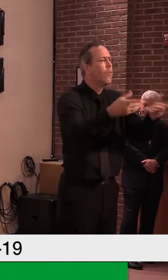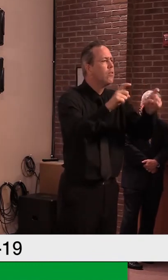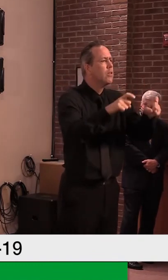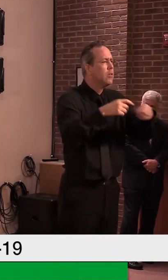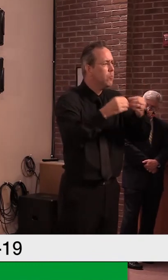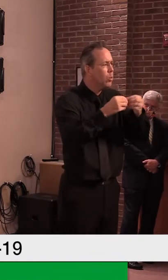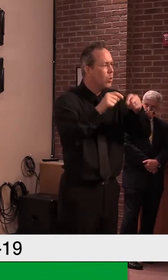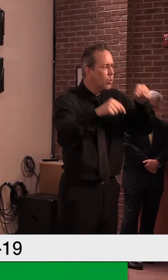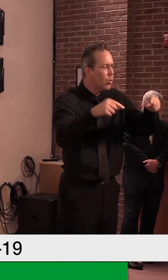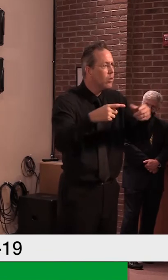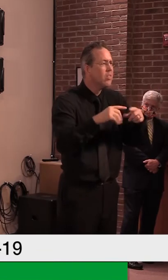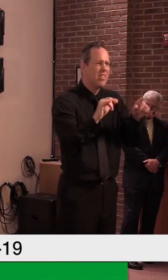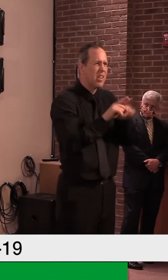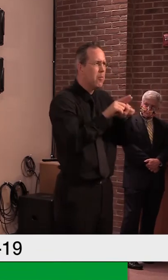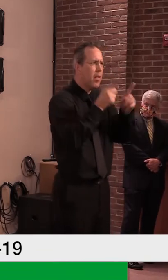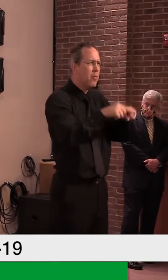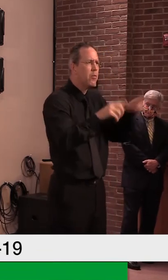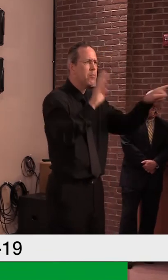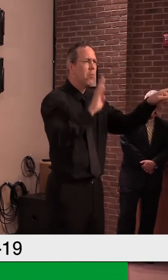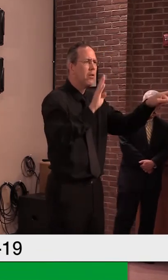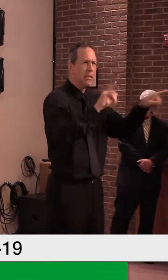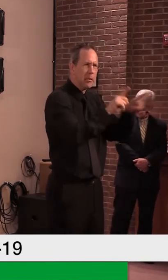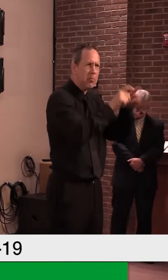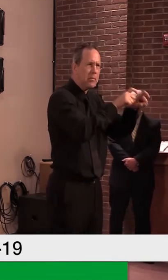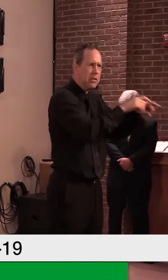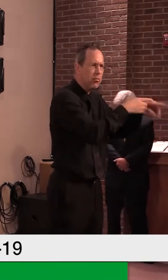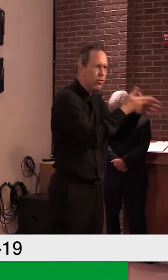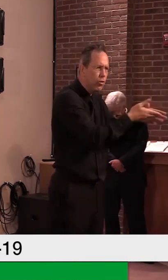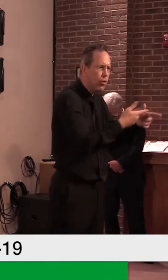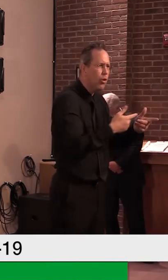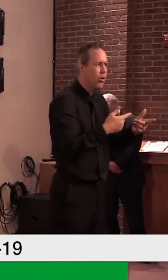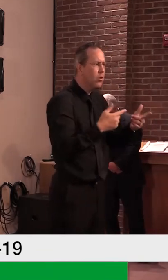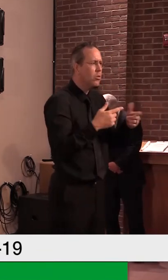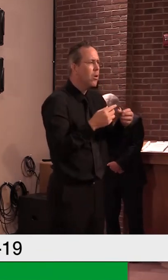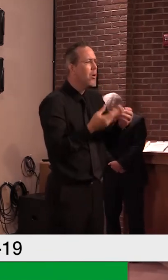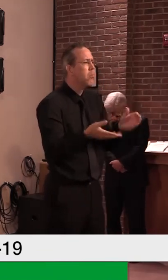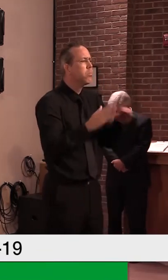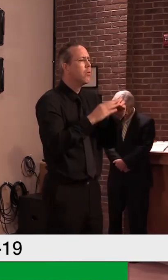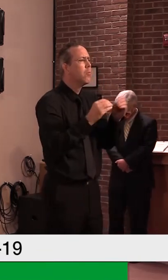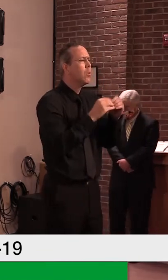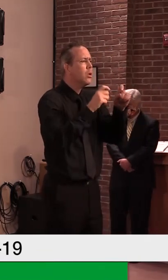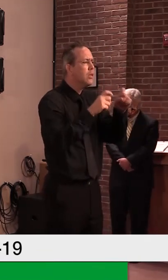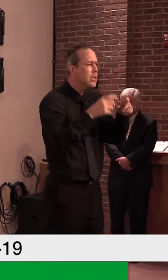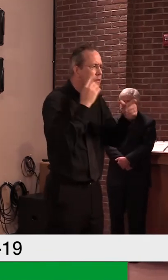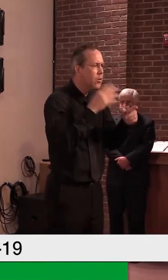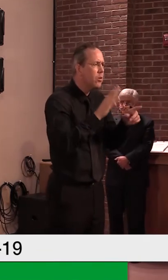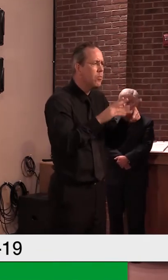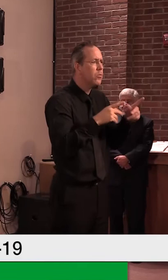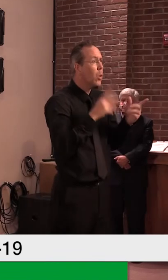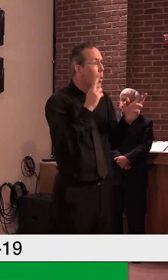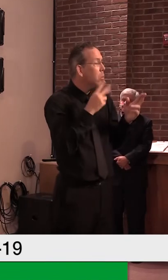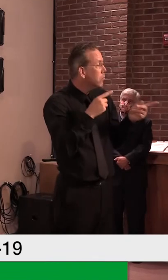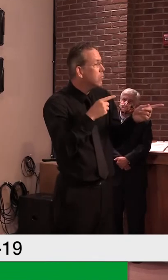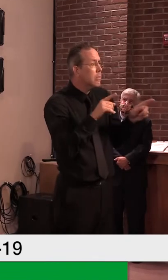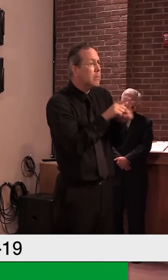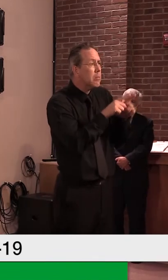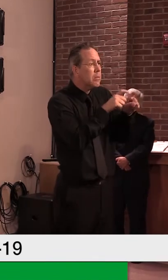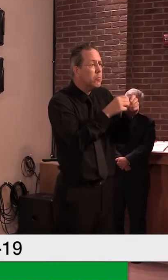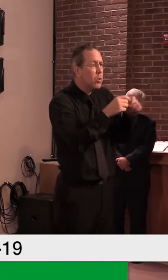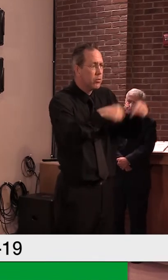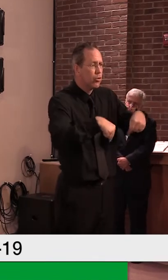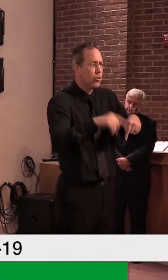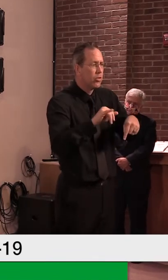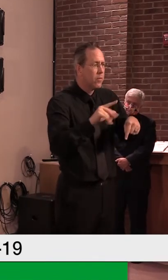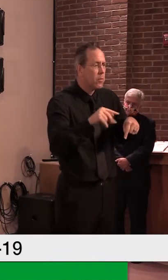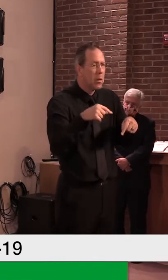opportunities that we might be able to pursue with them, which we're also, uh, continuing to work on so that we again maintain that